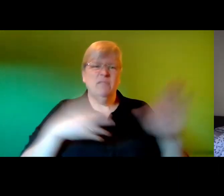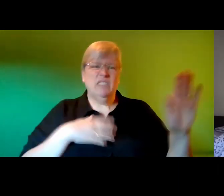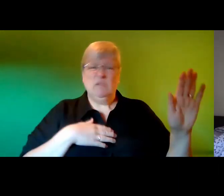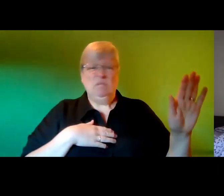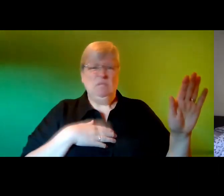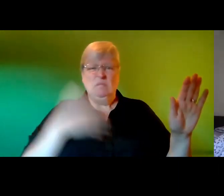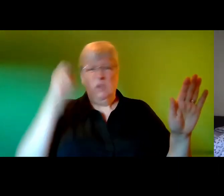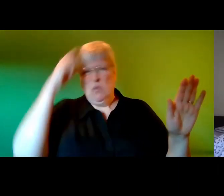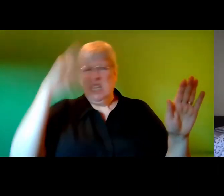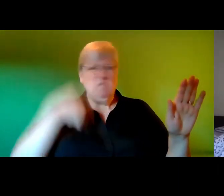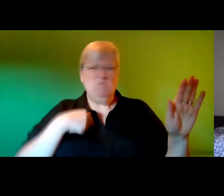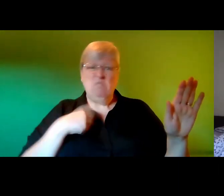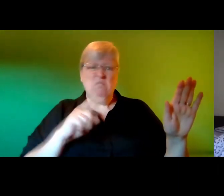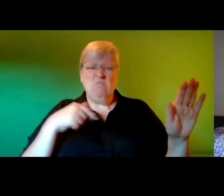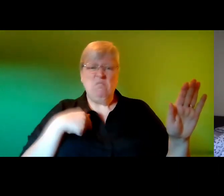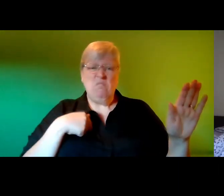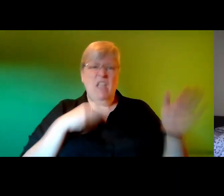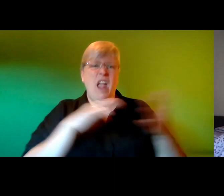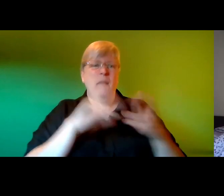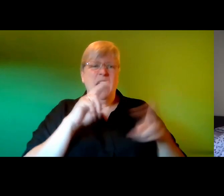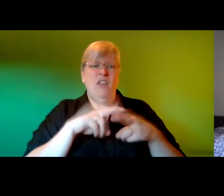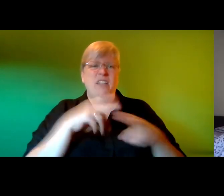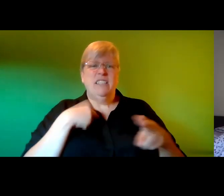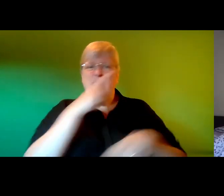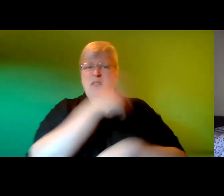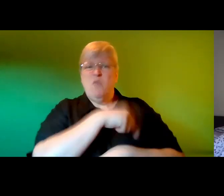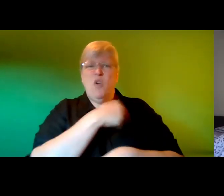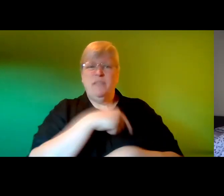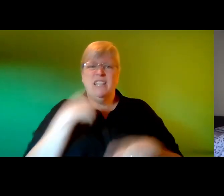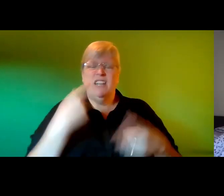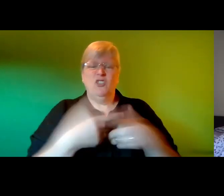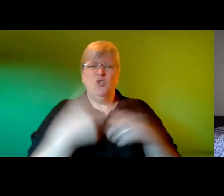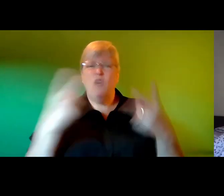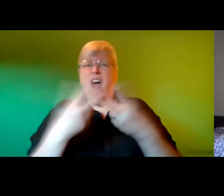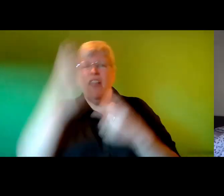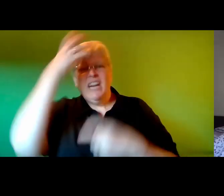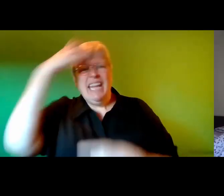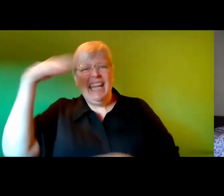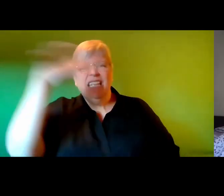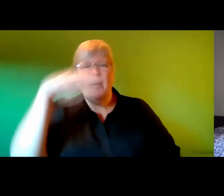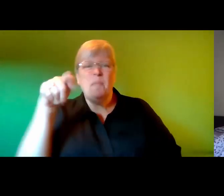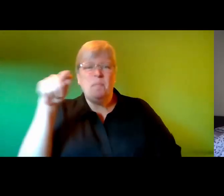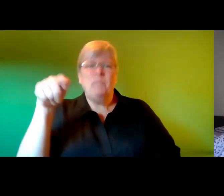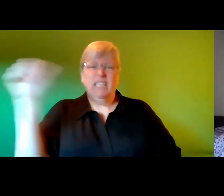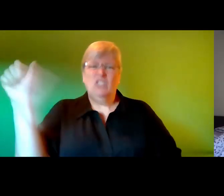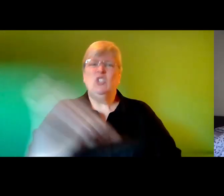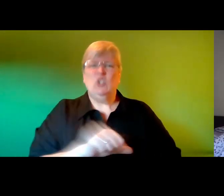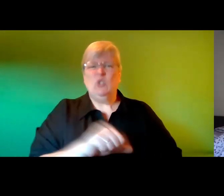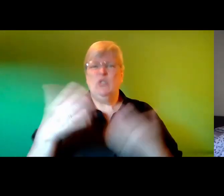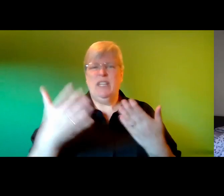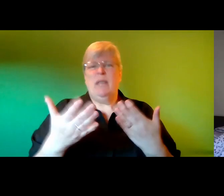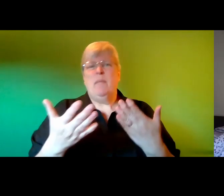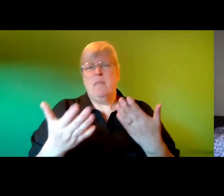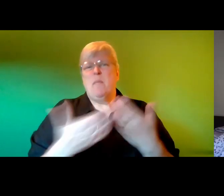interjected i've heard her parents have already promised her to the queen of another kingdom i think you best be sticking with someone more local